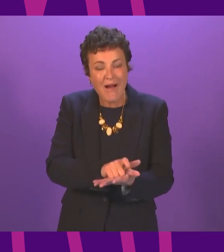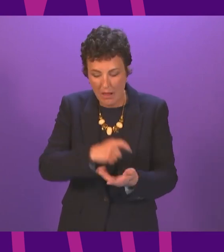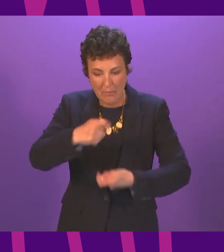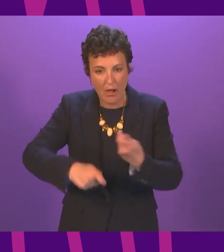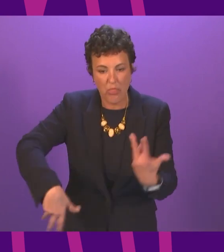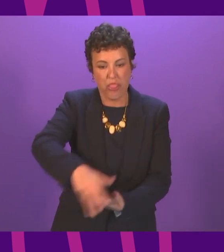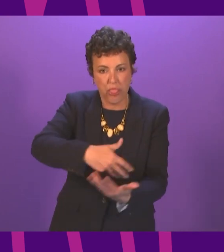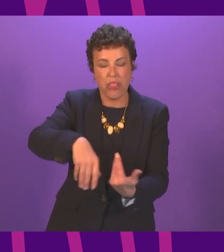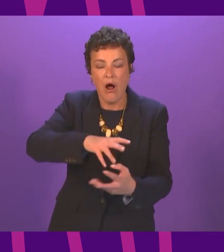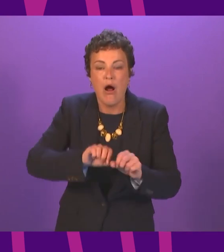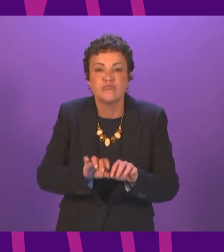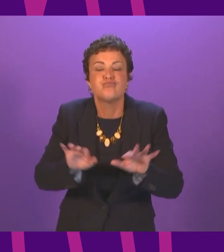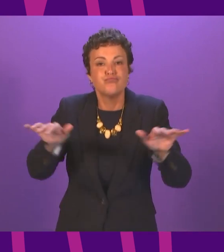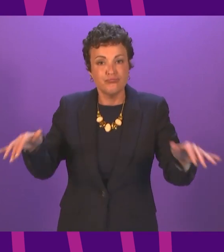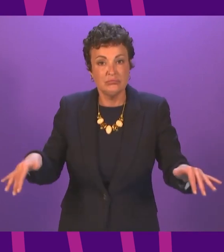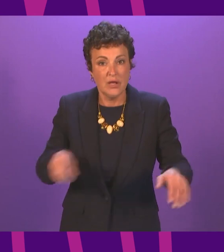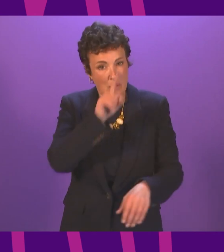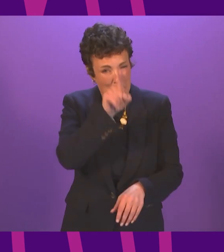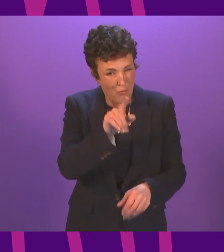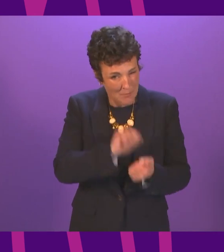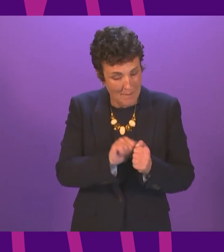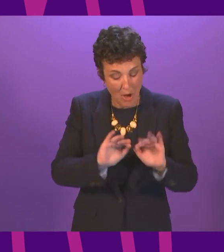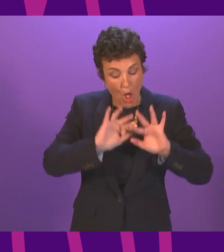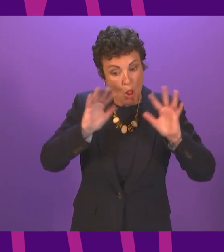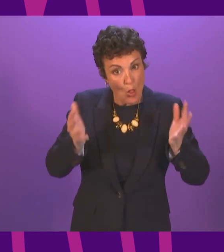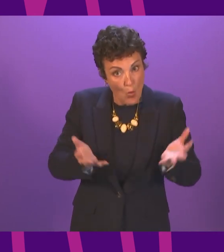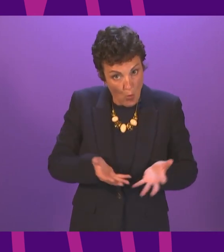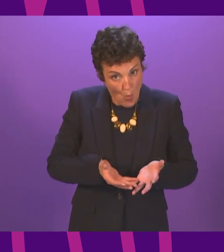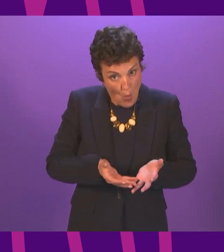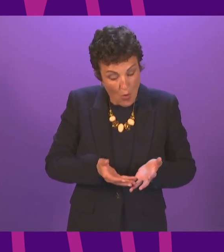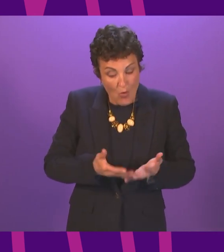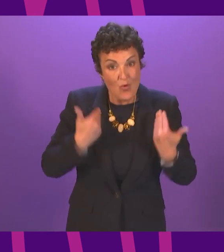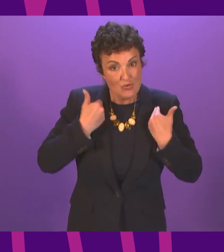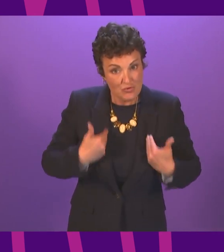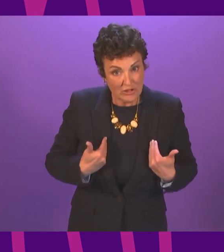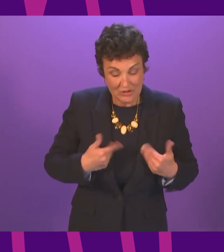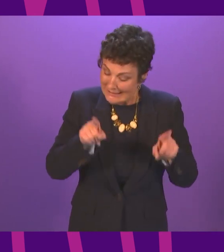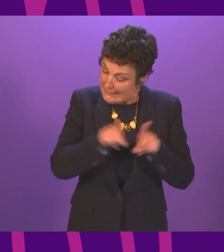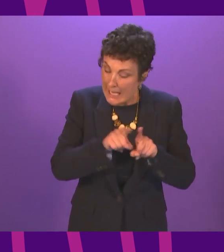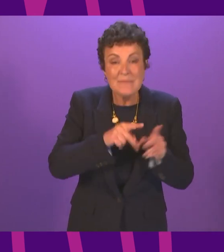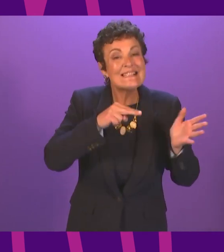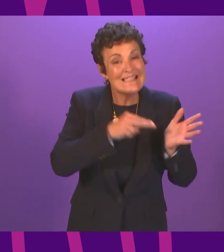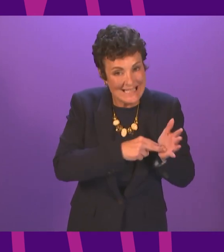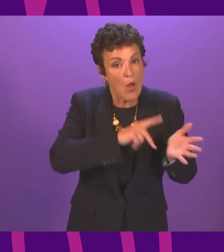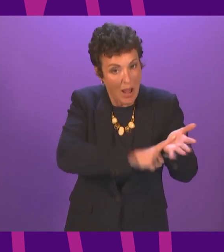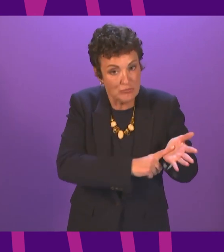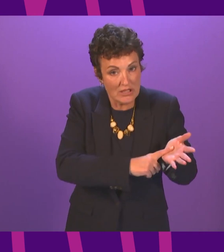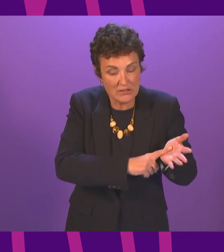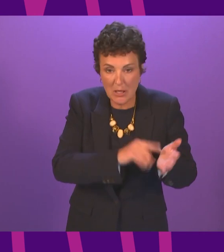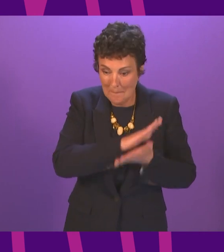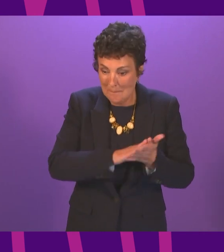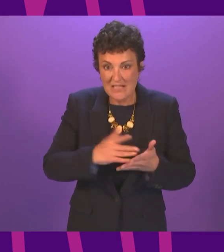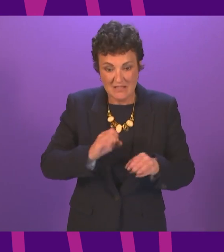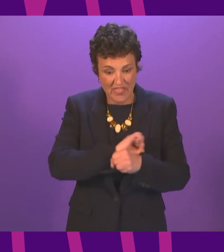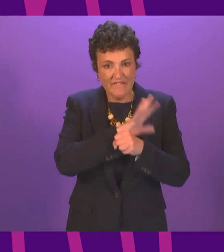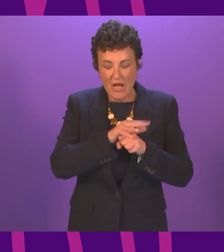circulation of the rich alongside the global circulation of capital both functions of neoliberalism turns a virus jumping the